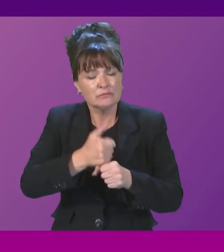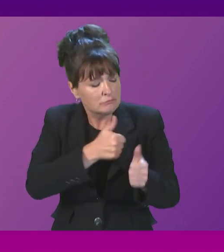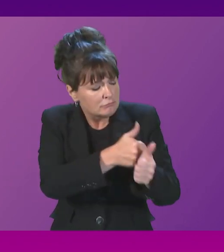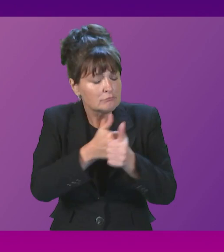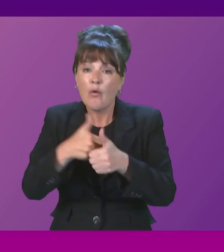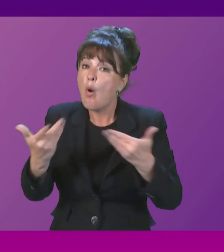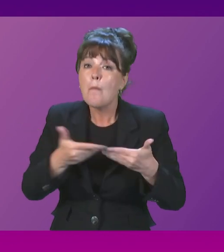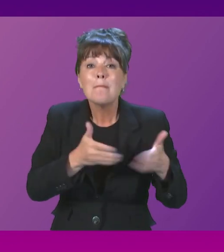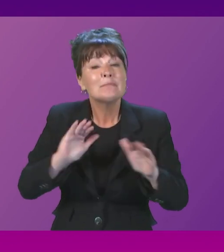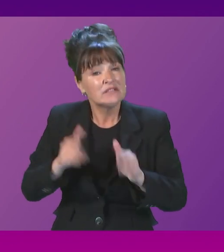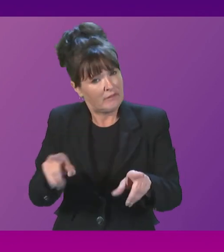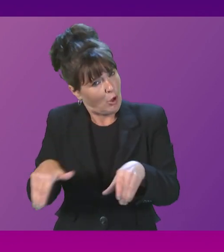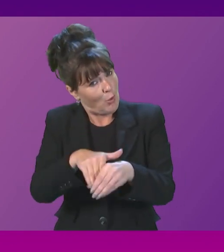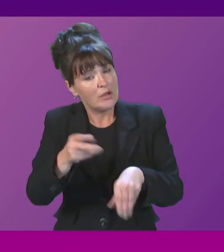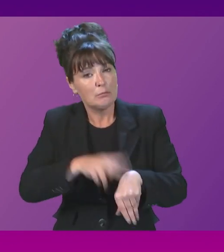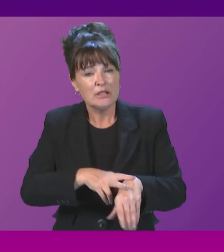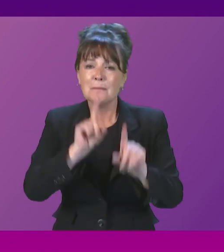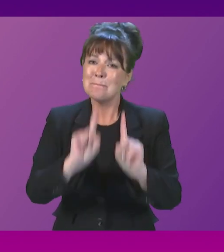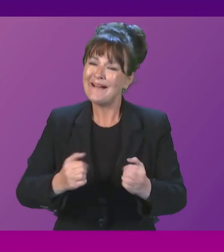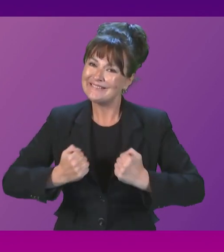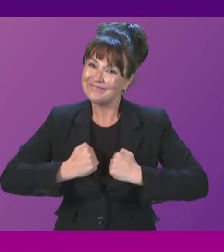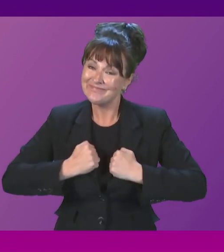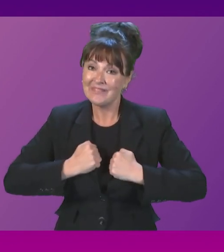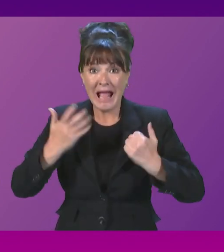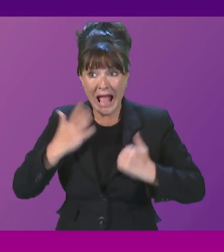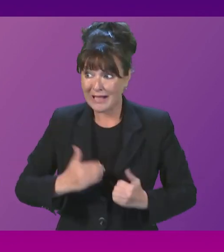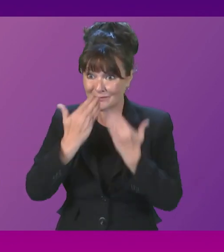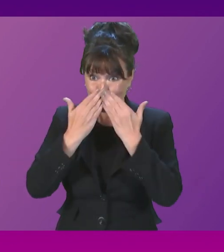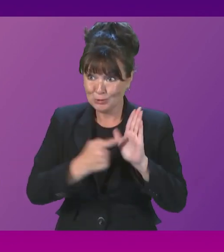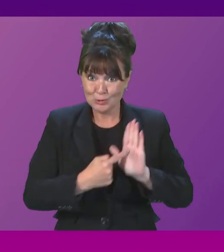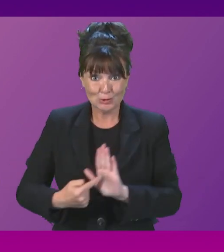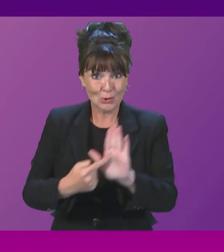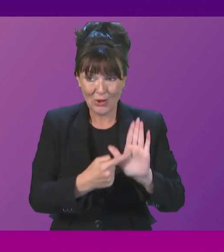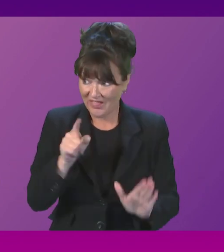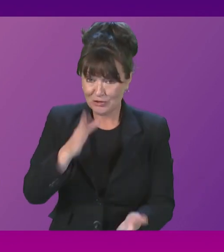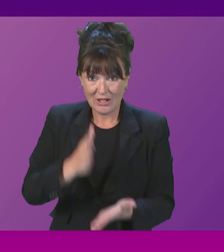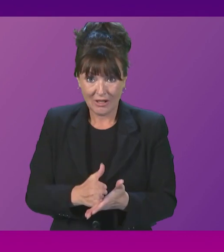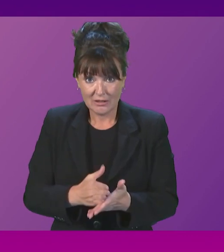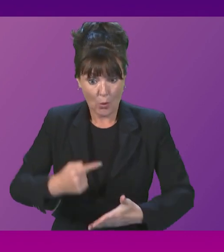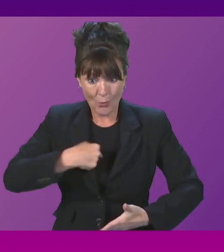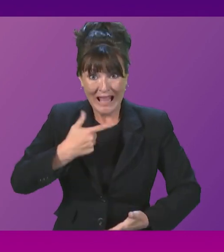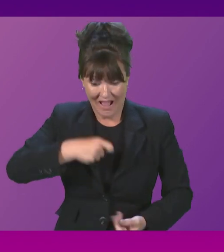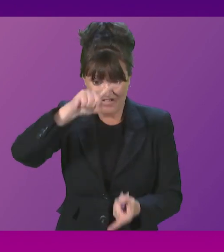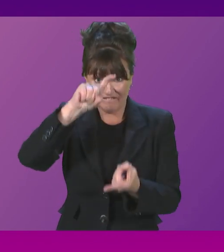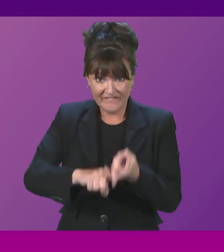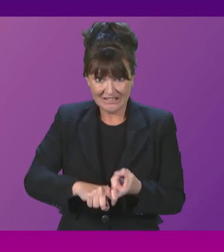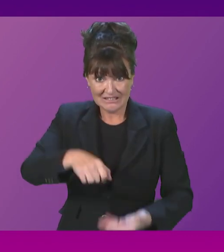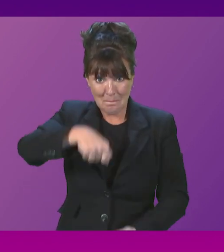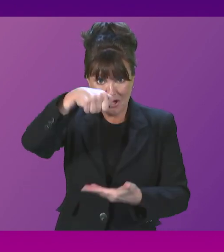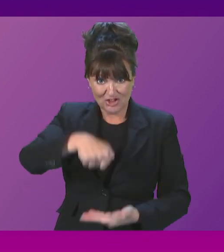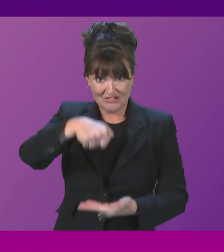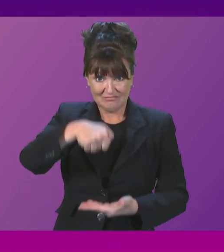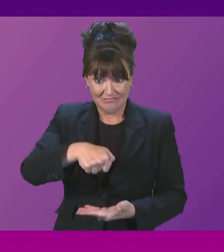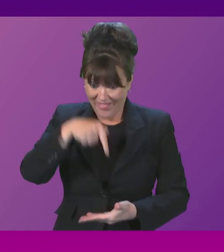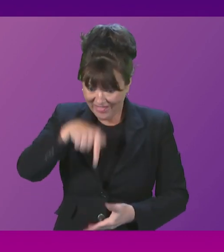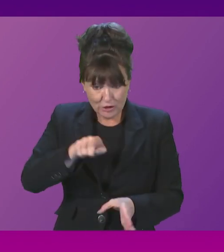on me, again, to point out the reality of the context that we are operating in. We are operating within an essentially fixed budget that has already,